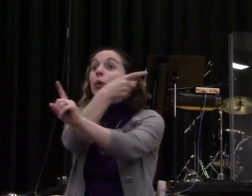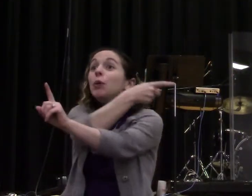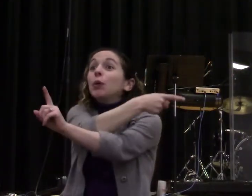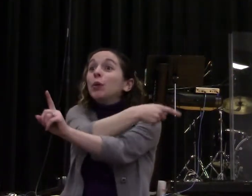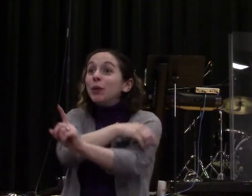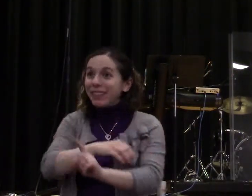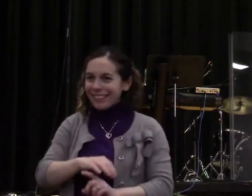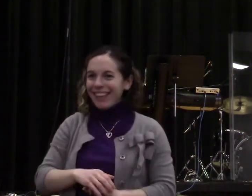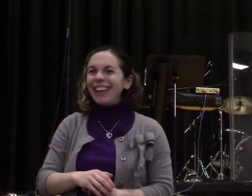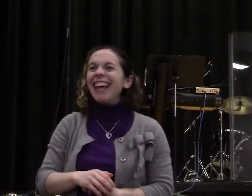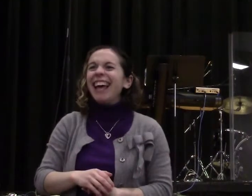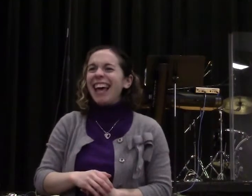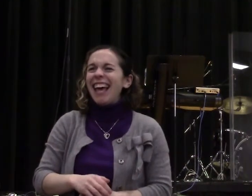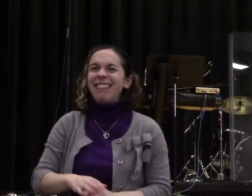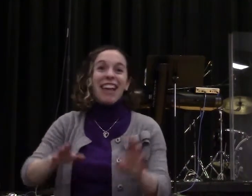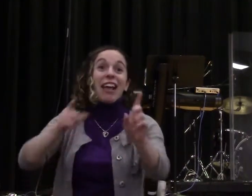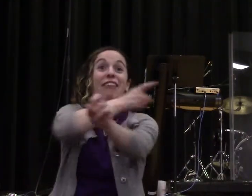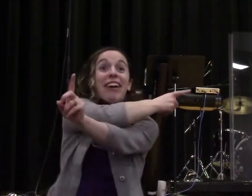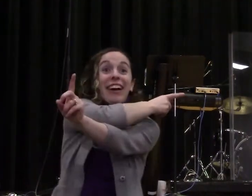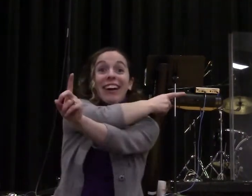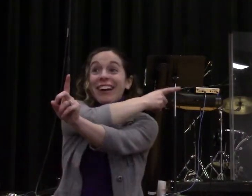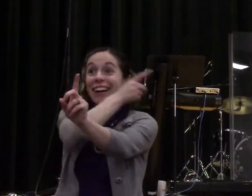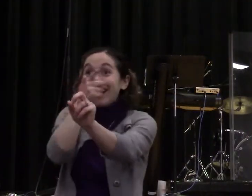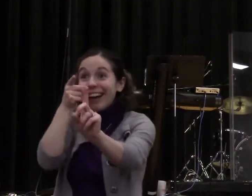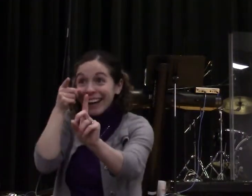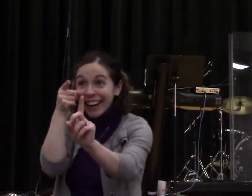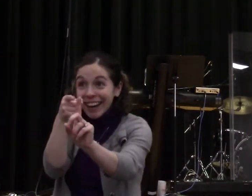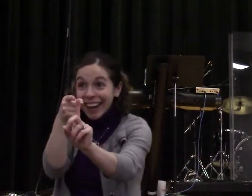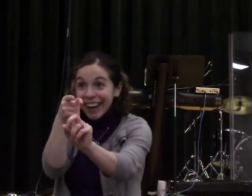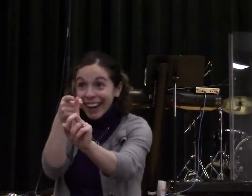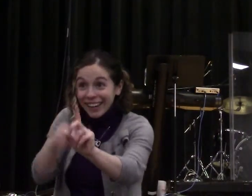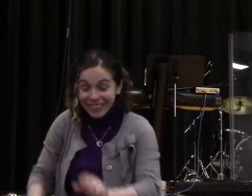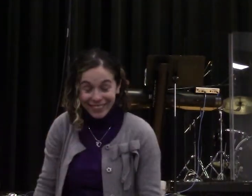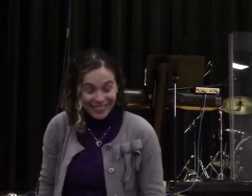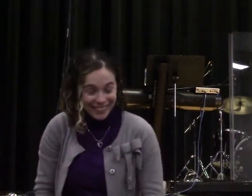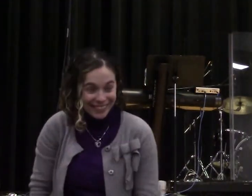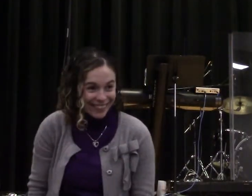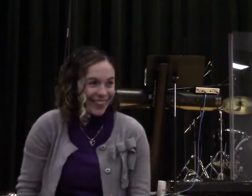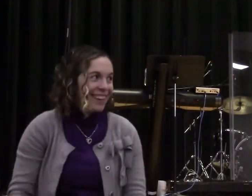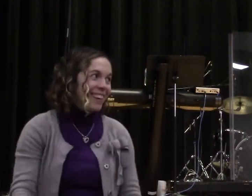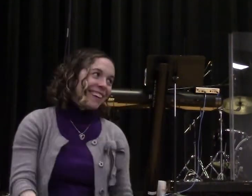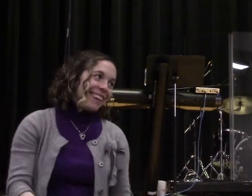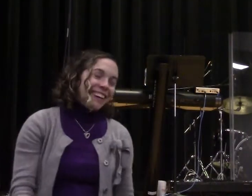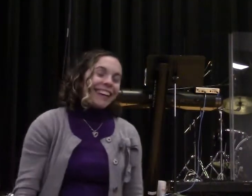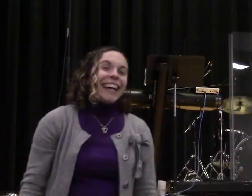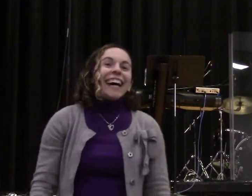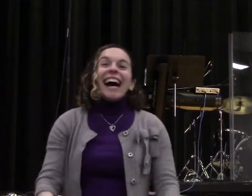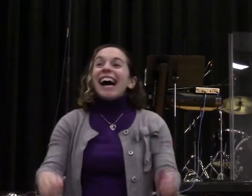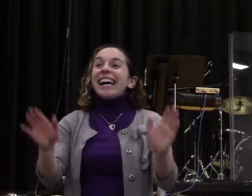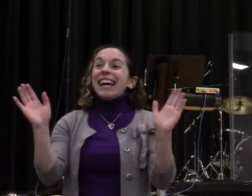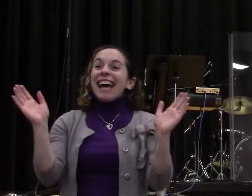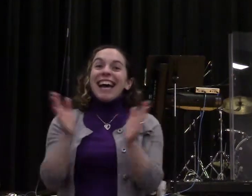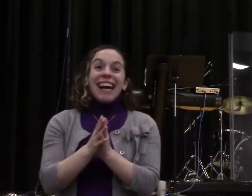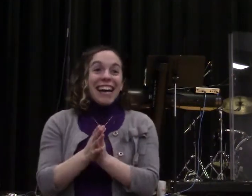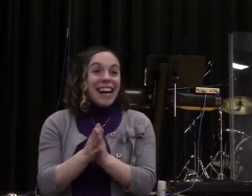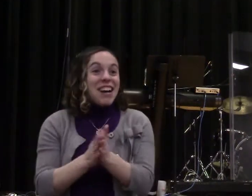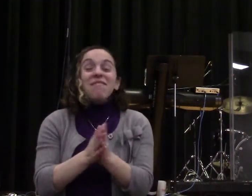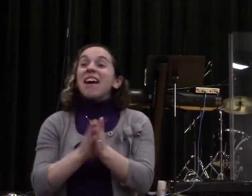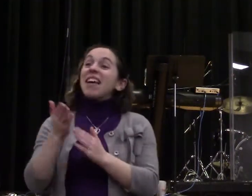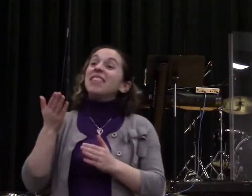And they were packed in the house like sardines. They were squished and packed. Even in the doorway, no one can